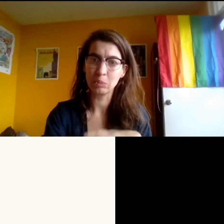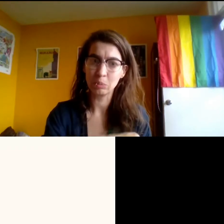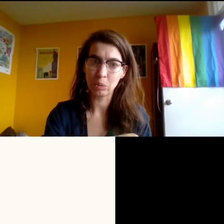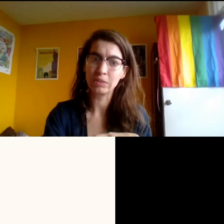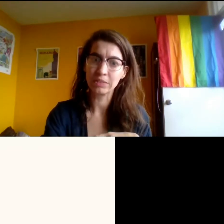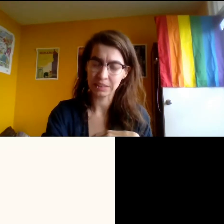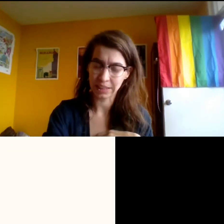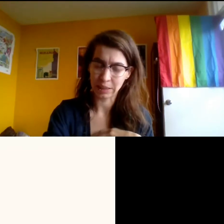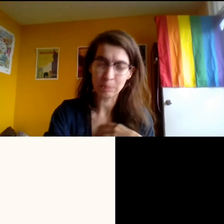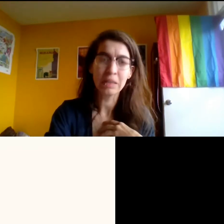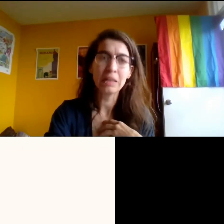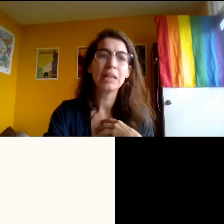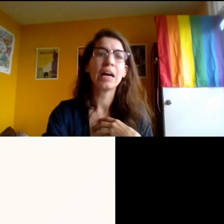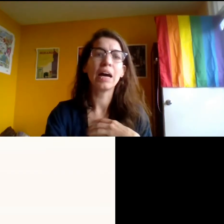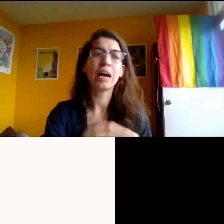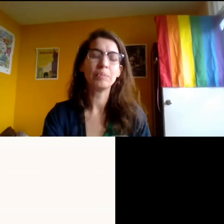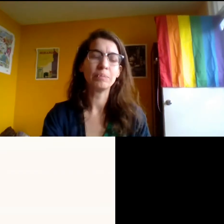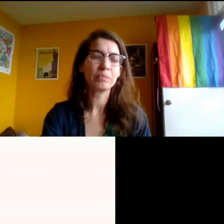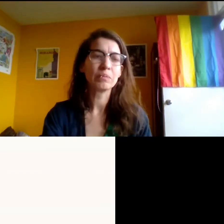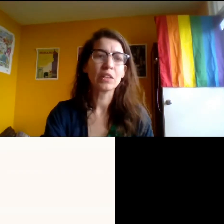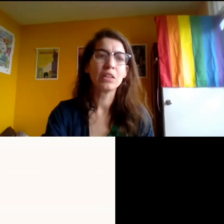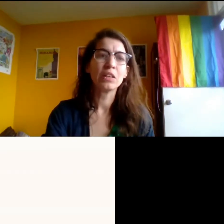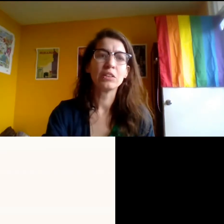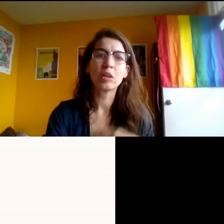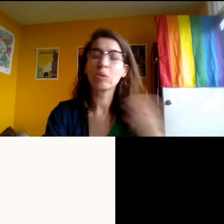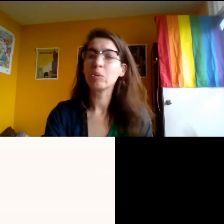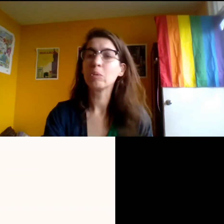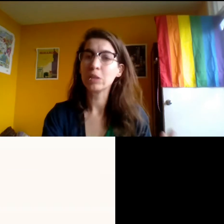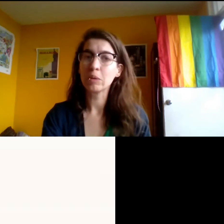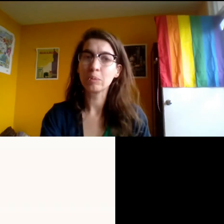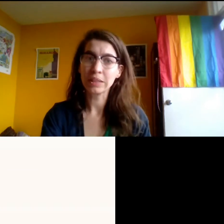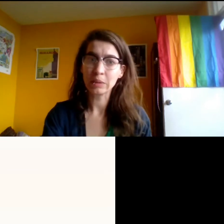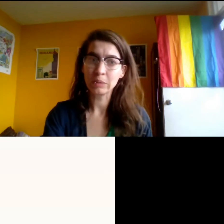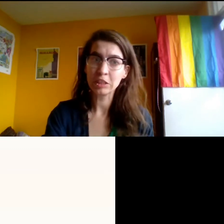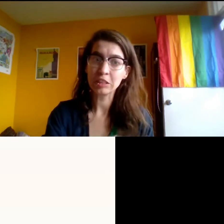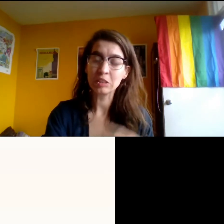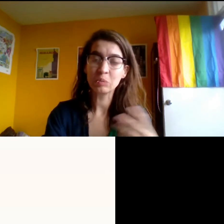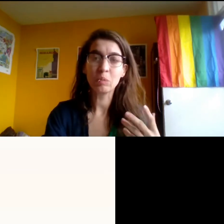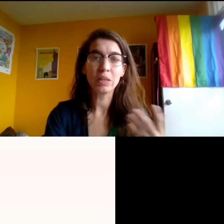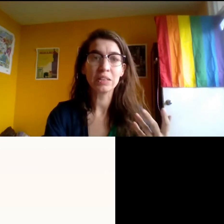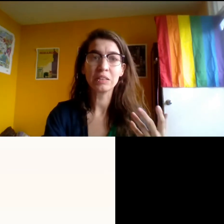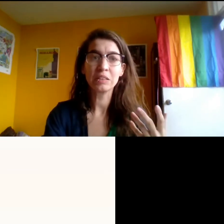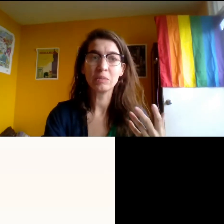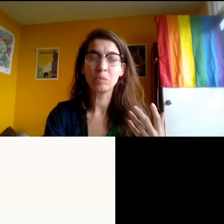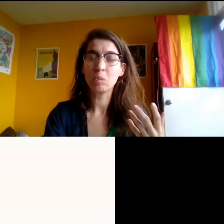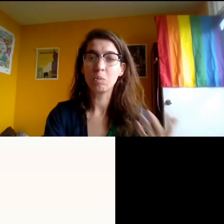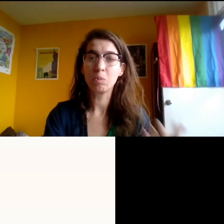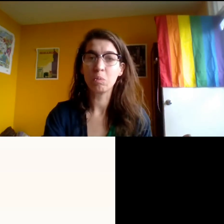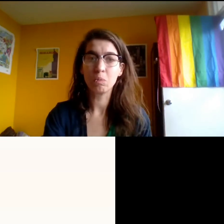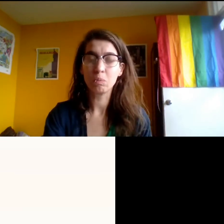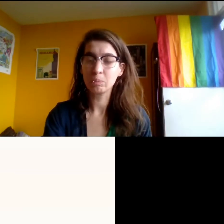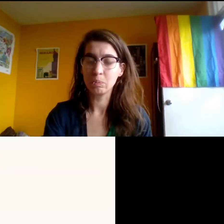is a little more of a skim. Um, so we know plain language is what is,